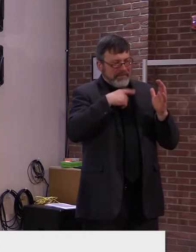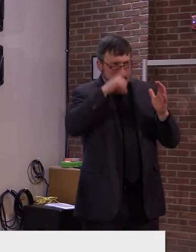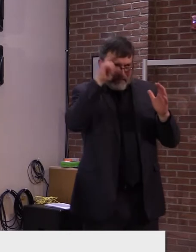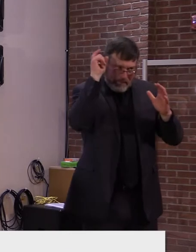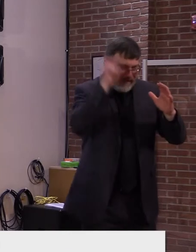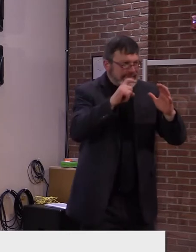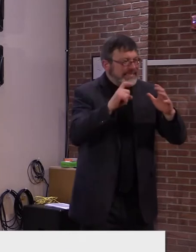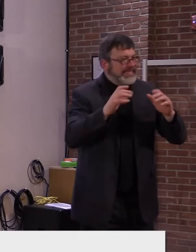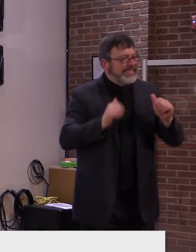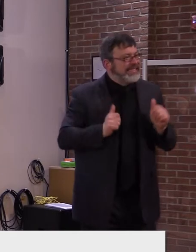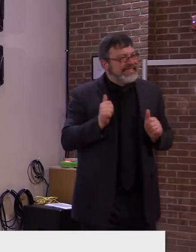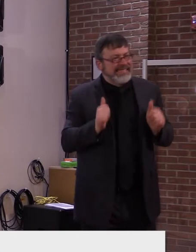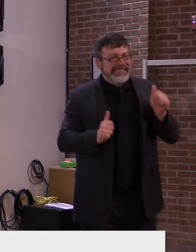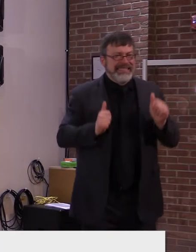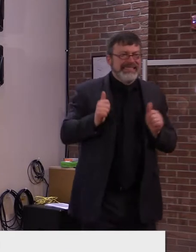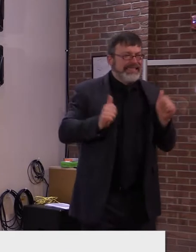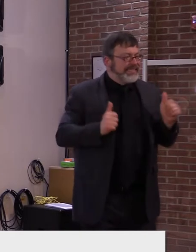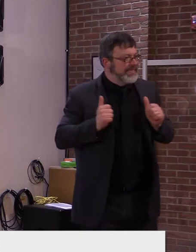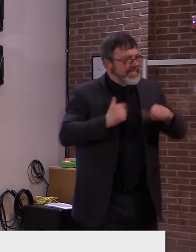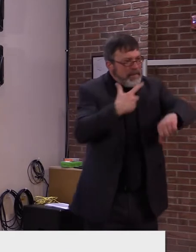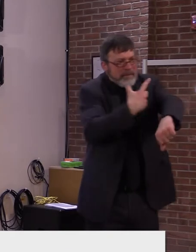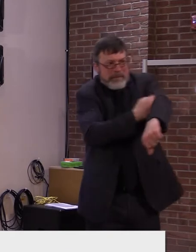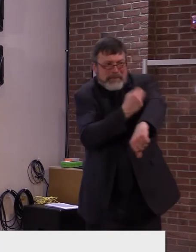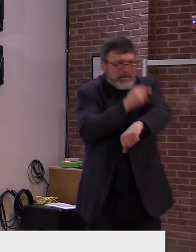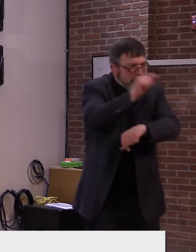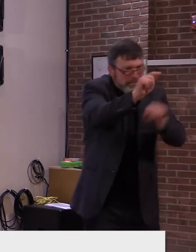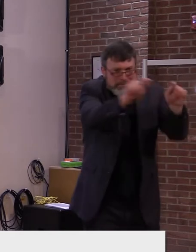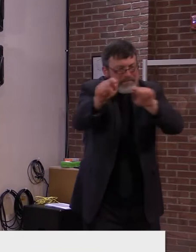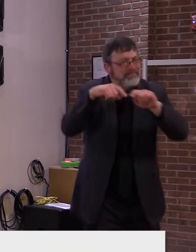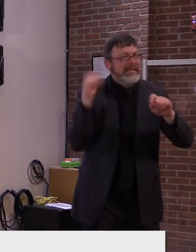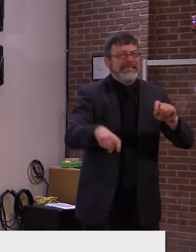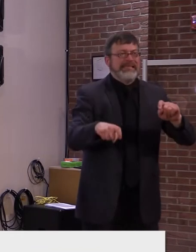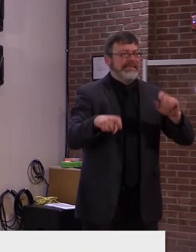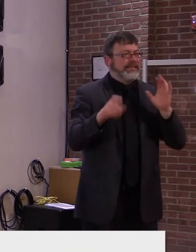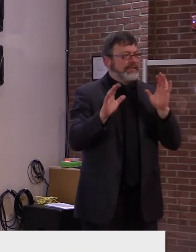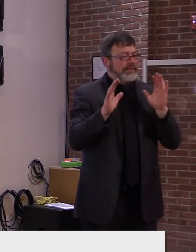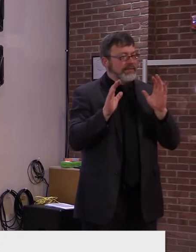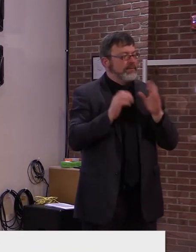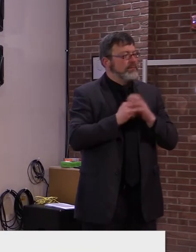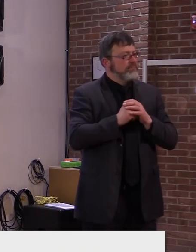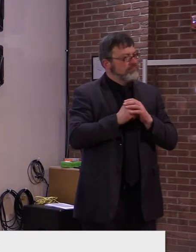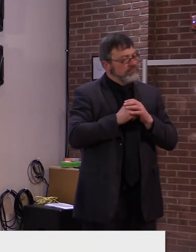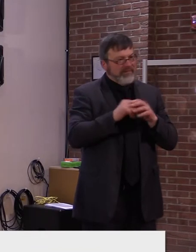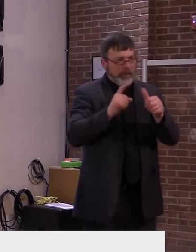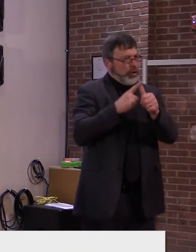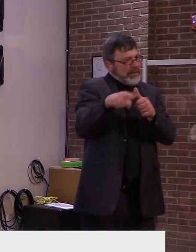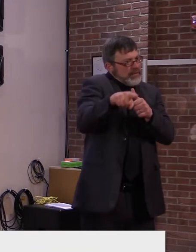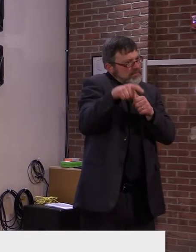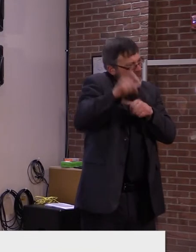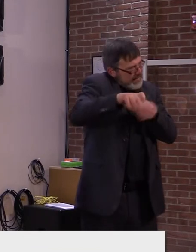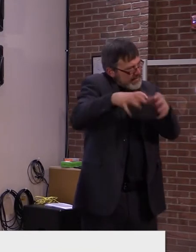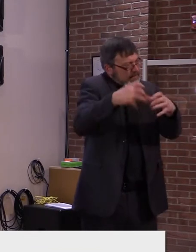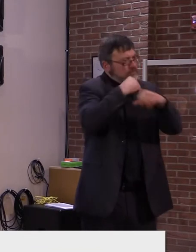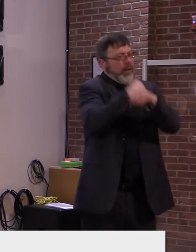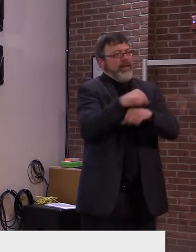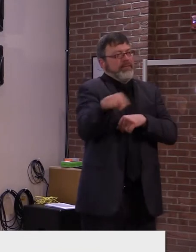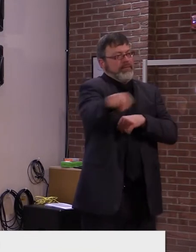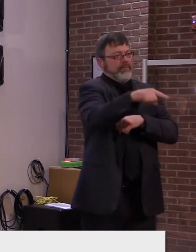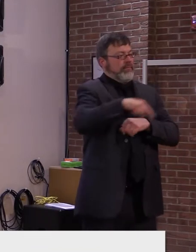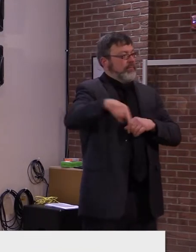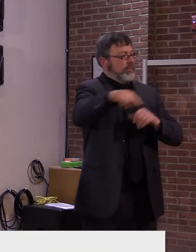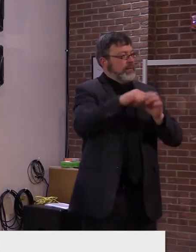and into the new year when we had multiple outbreaks and unfortunately deaths in our long-term care facilities.